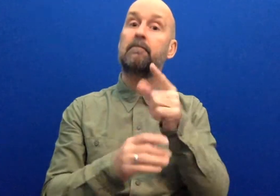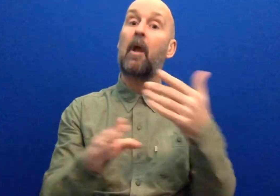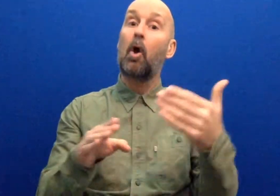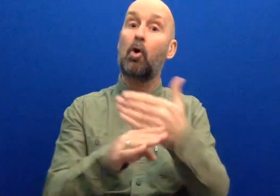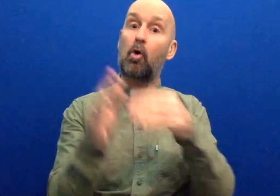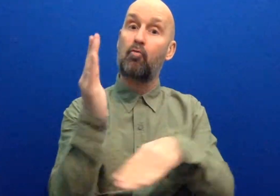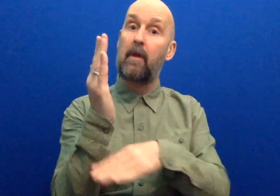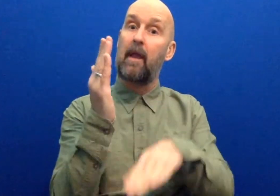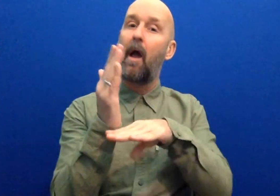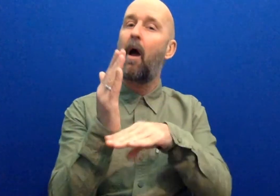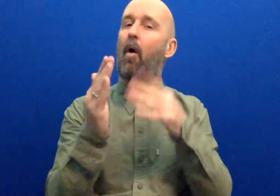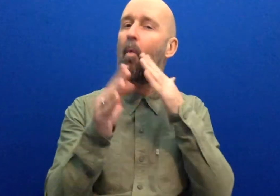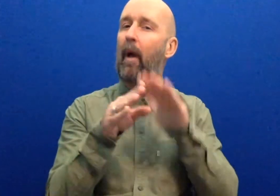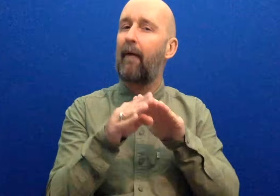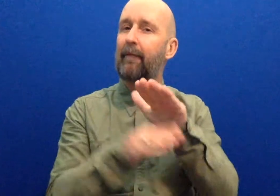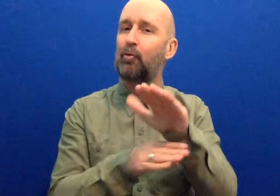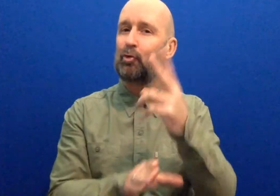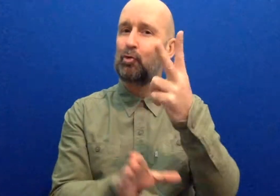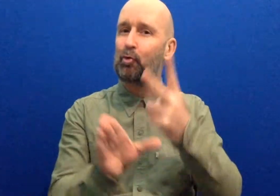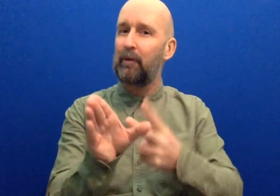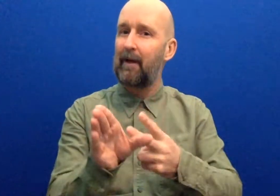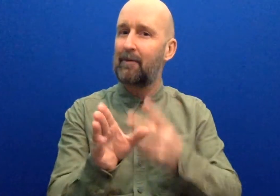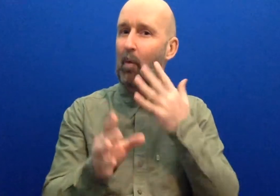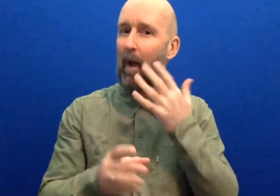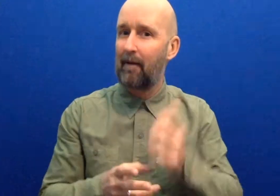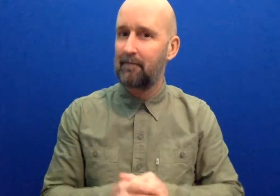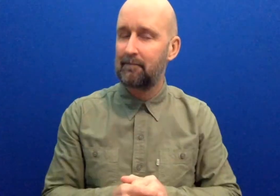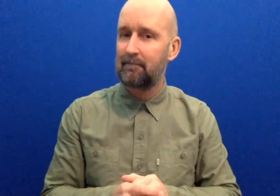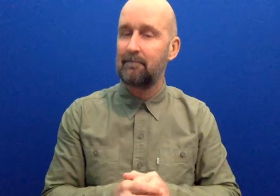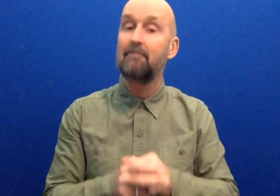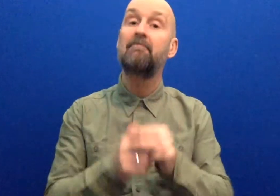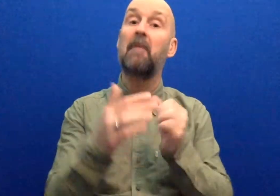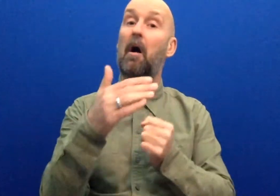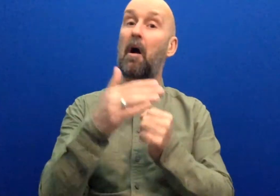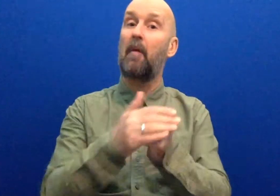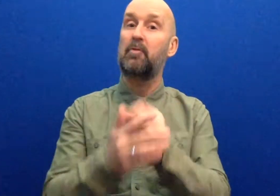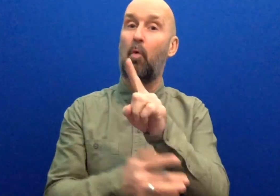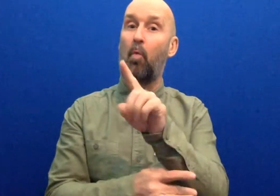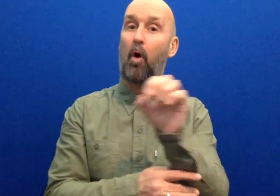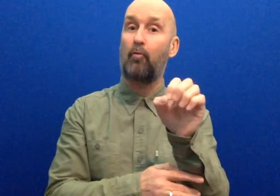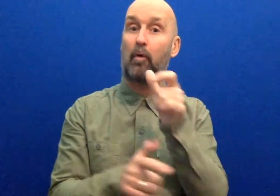in two years' time? Max 100 words.